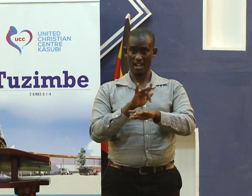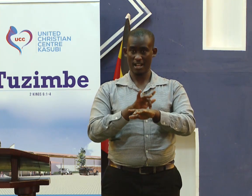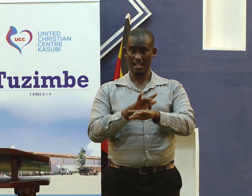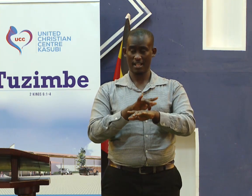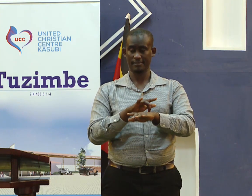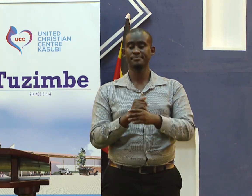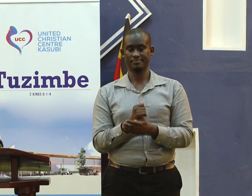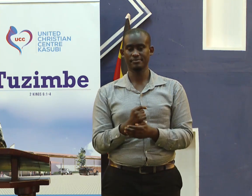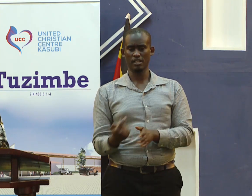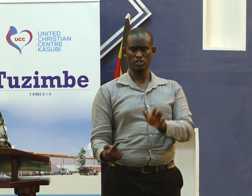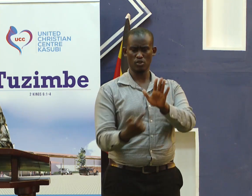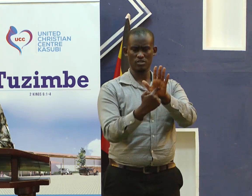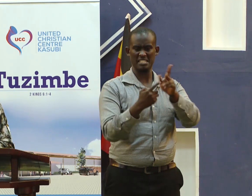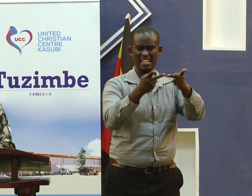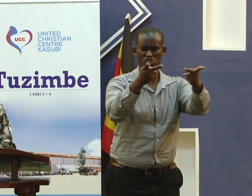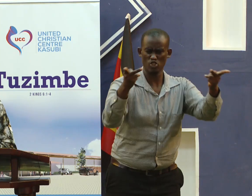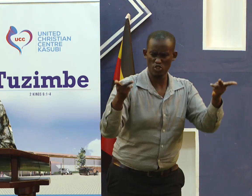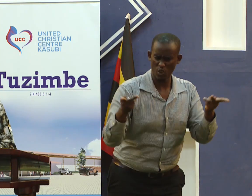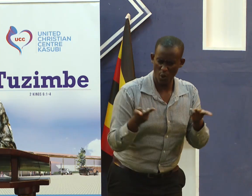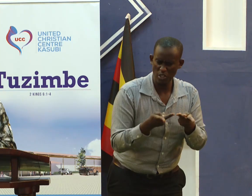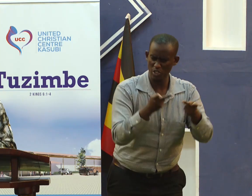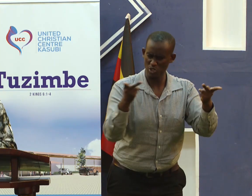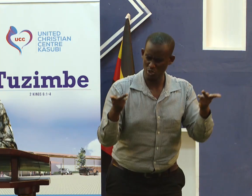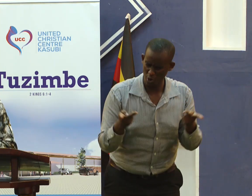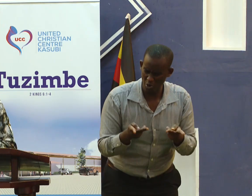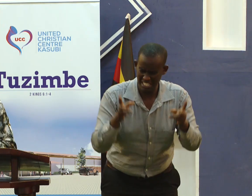He shows us the source of all evil.